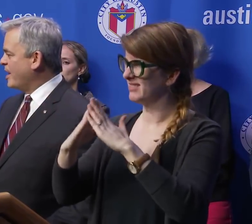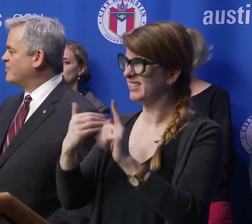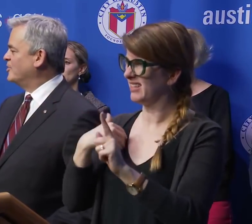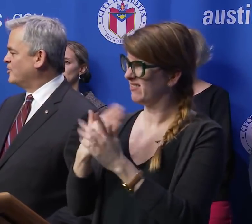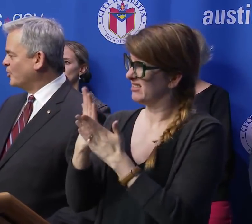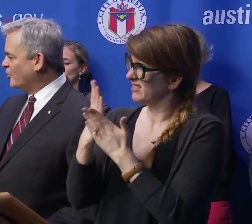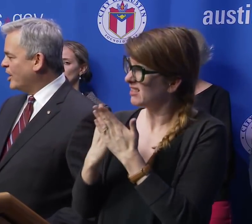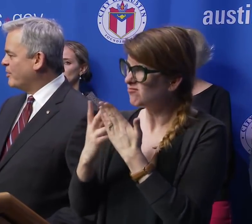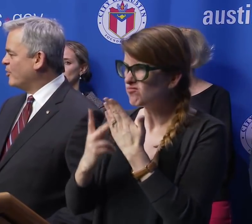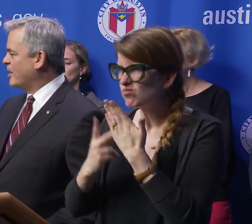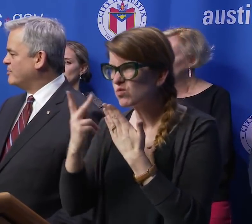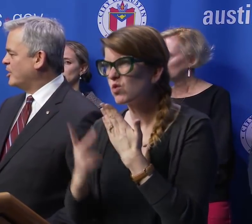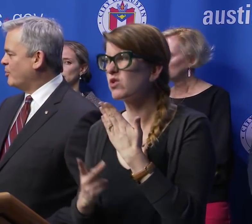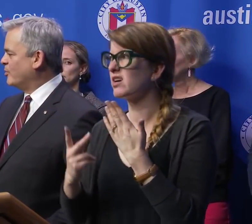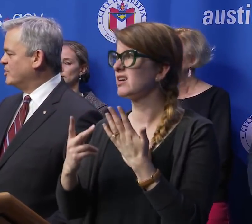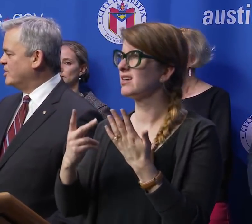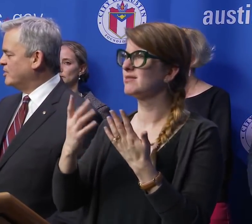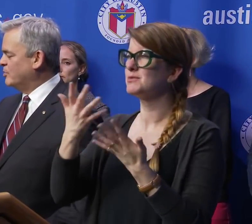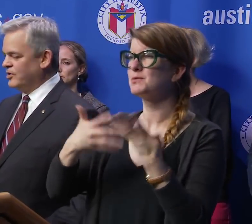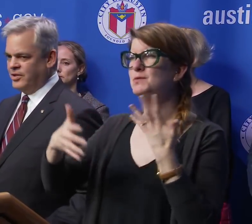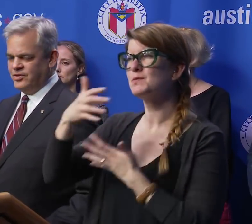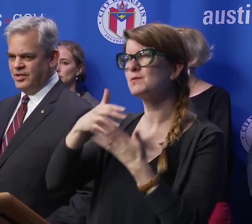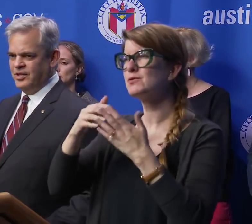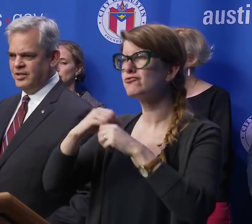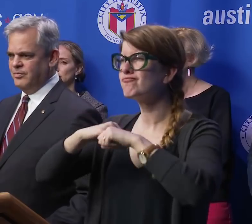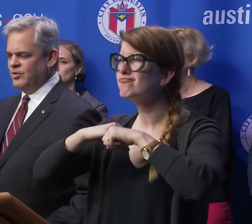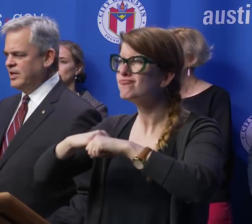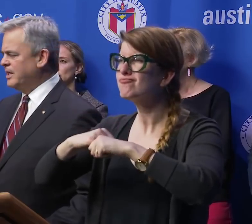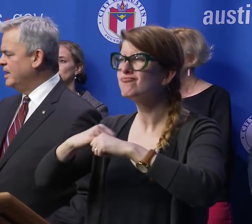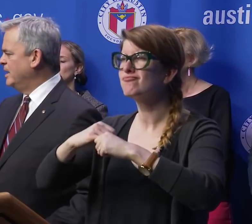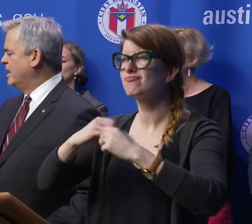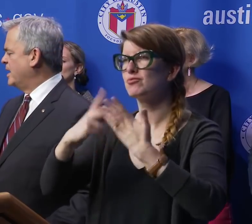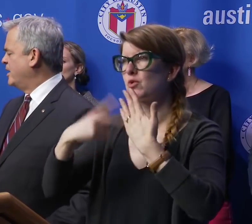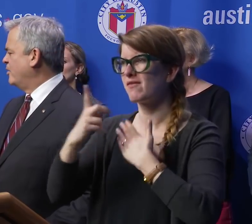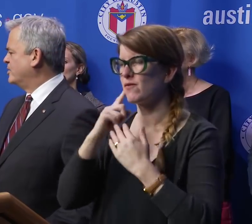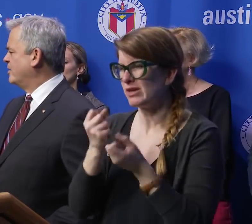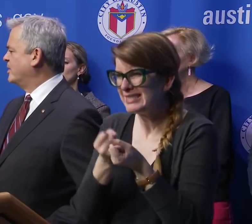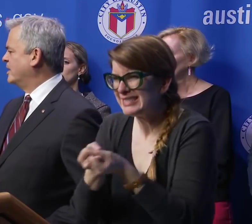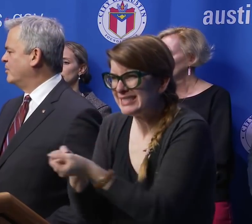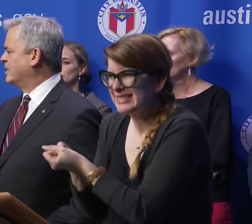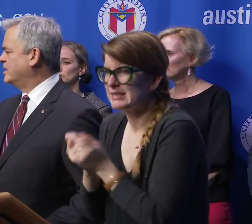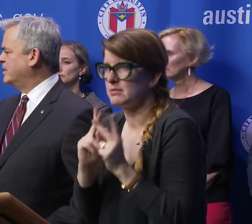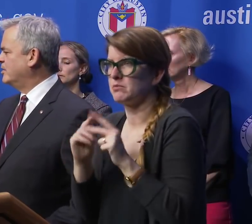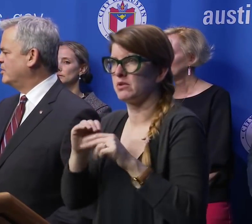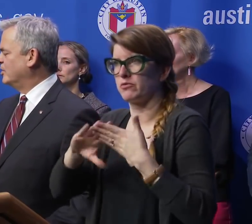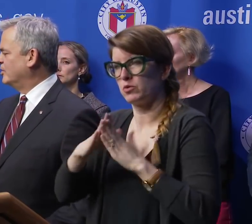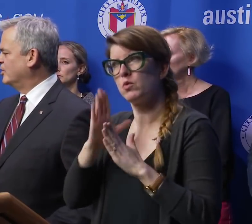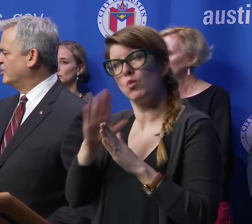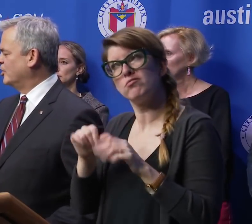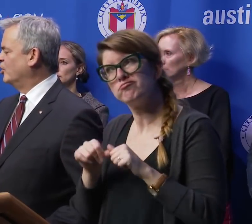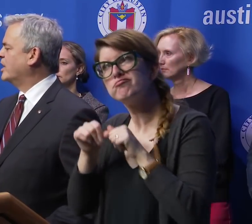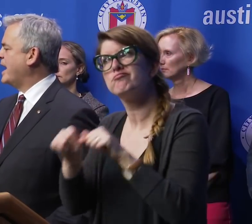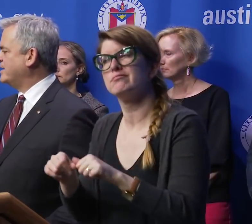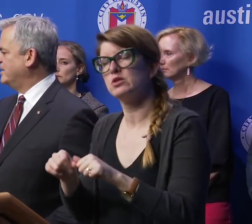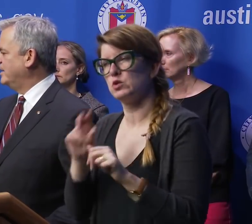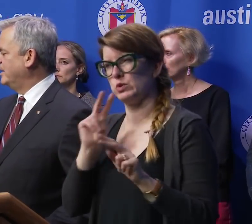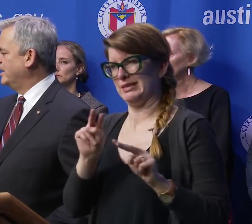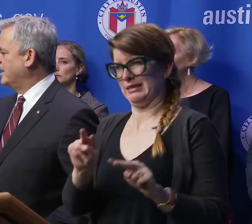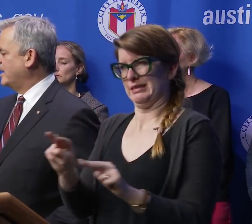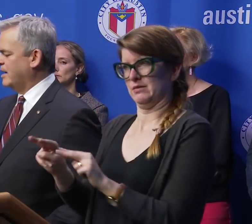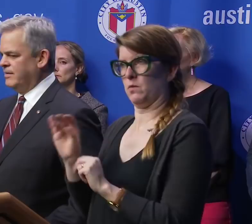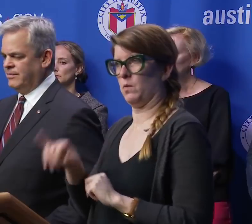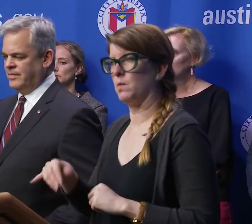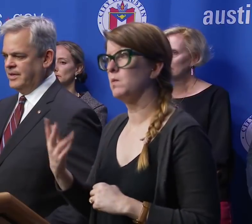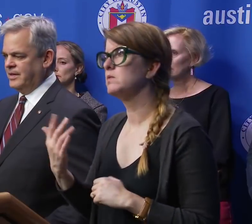programs and social net programs to help with resiliency in the community. And I know it's something that we'll continue to look at